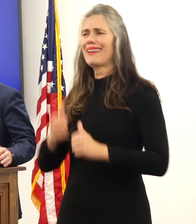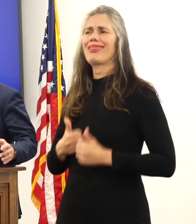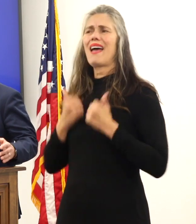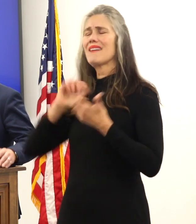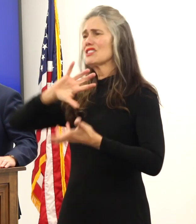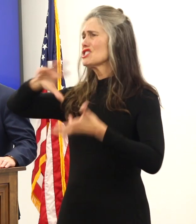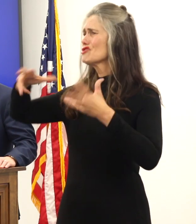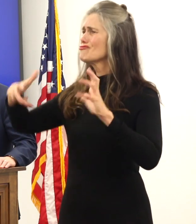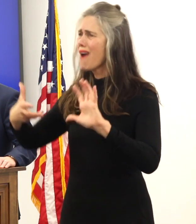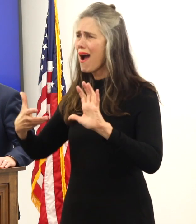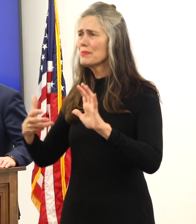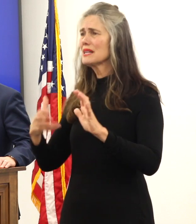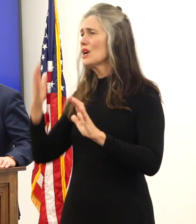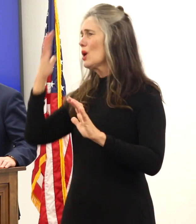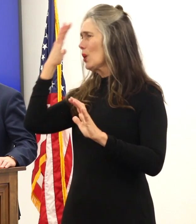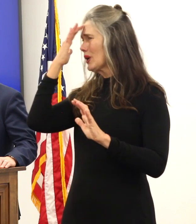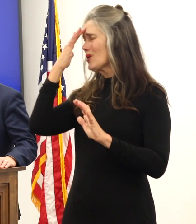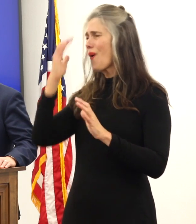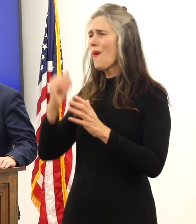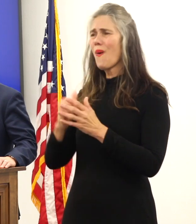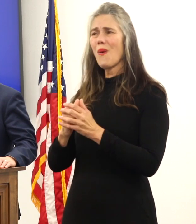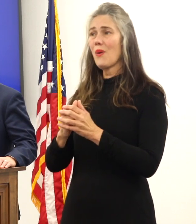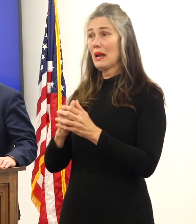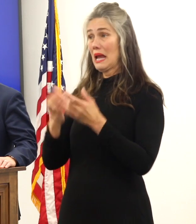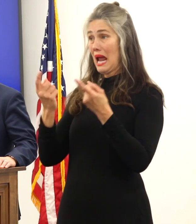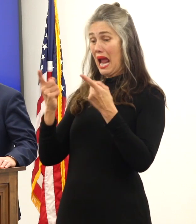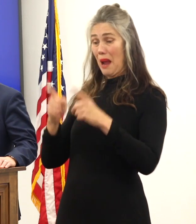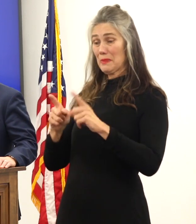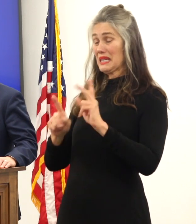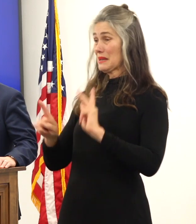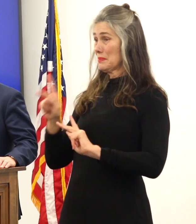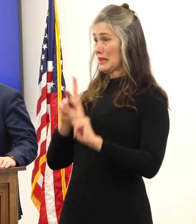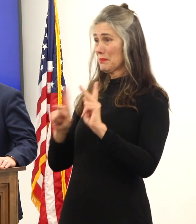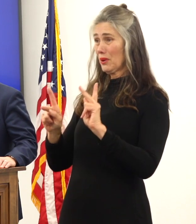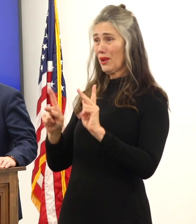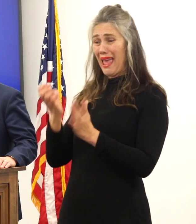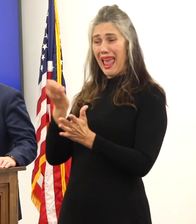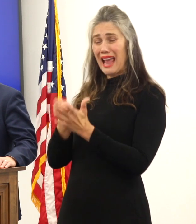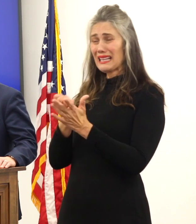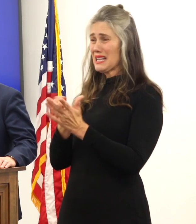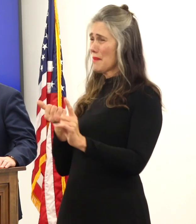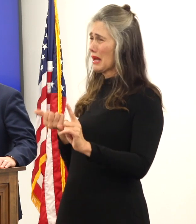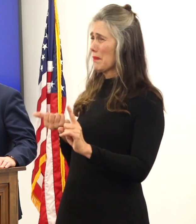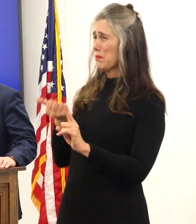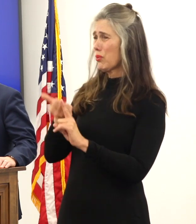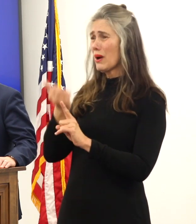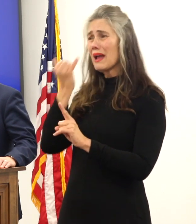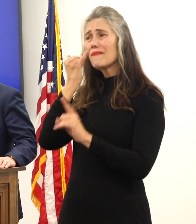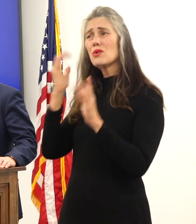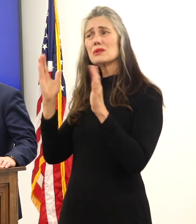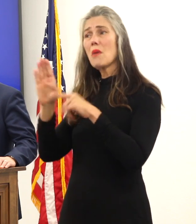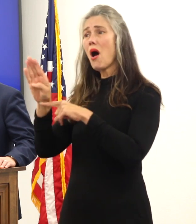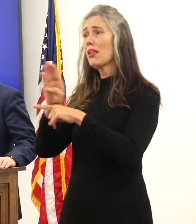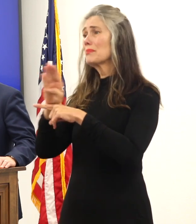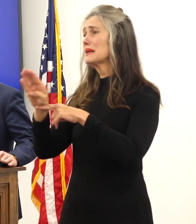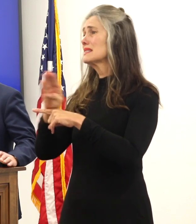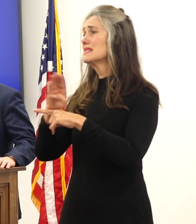we understand what this is what this is what's happening to people economically i mean if you're a small business owner